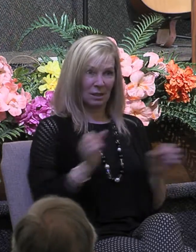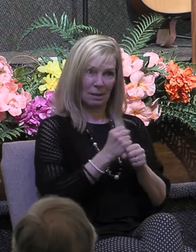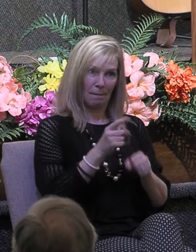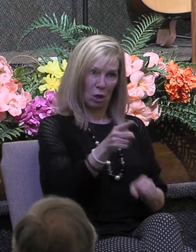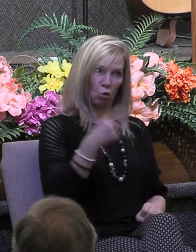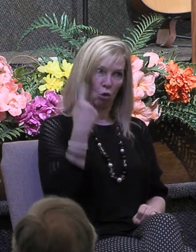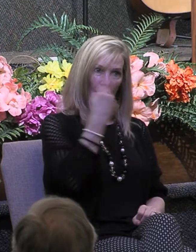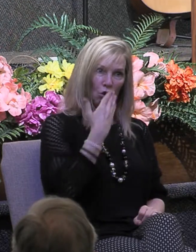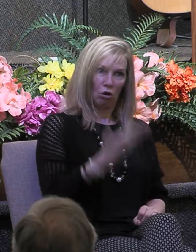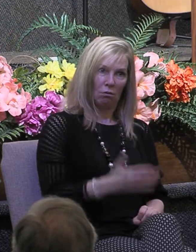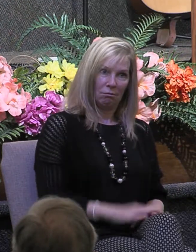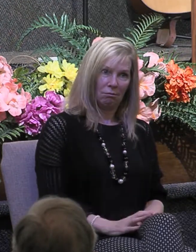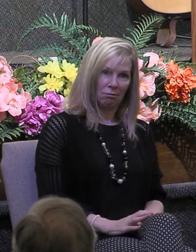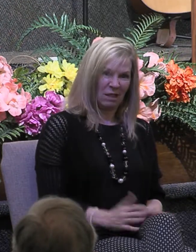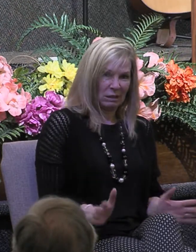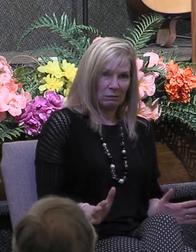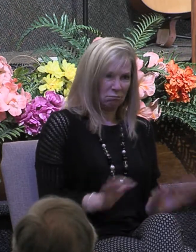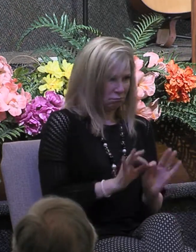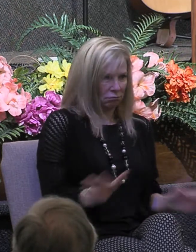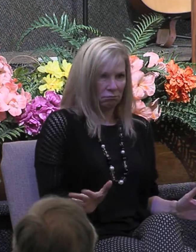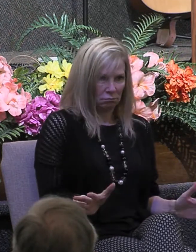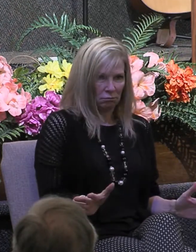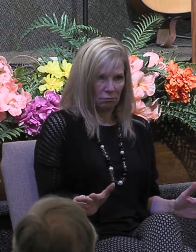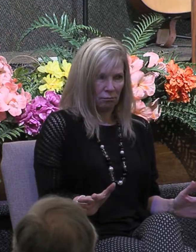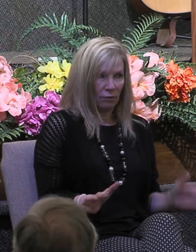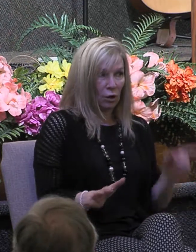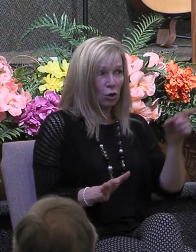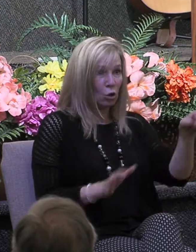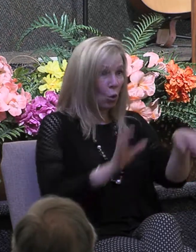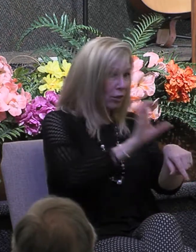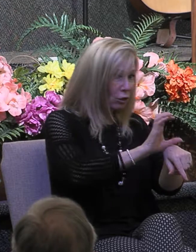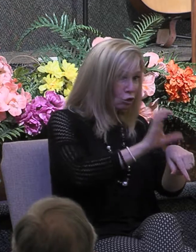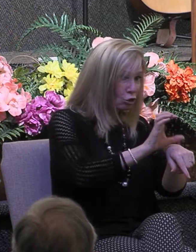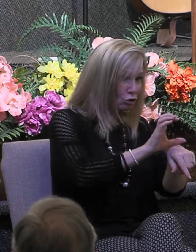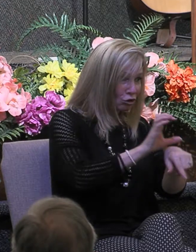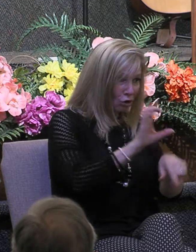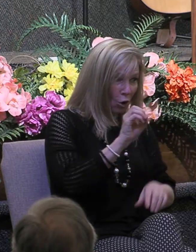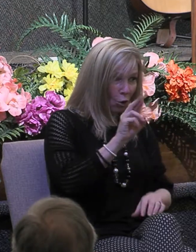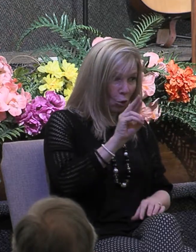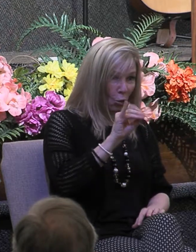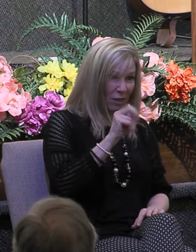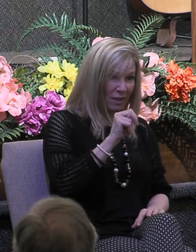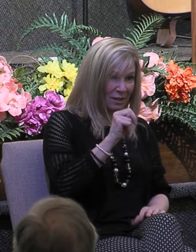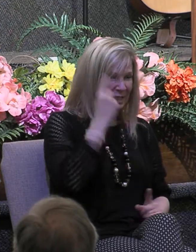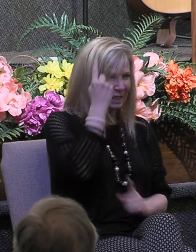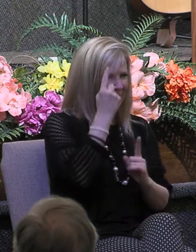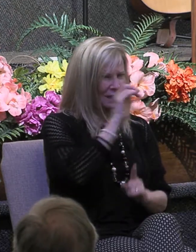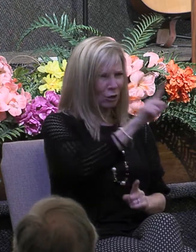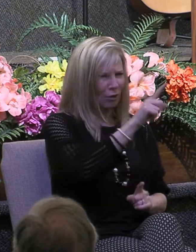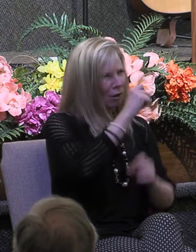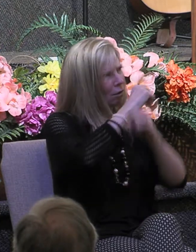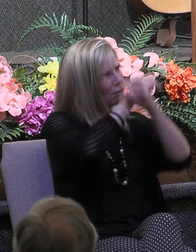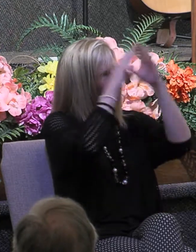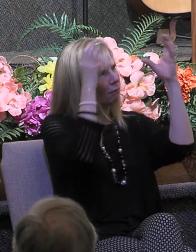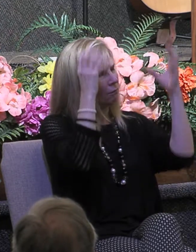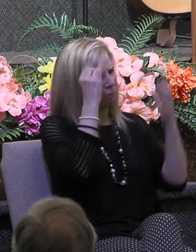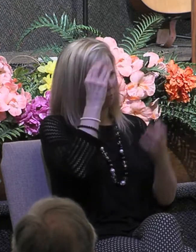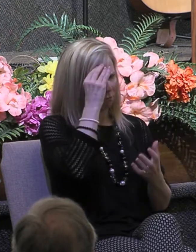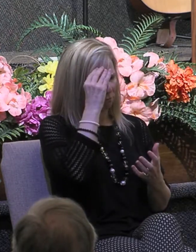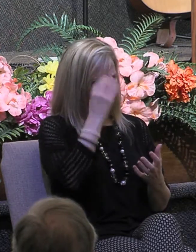now consider what the Corinthians must have thought about these words from Paul about the worthlessness of a life that is